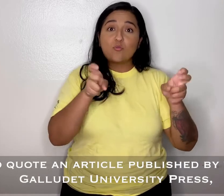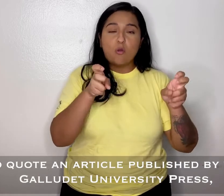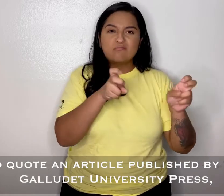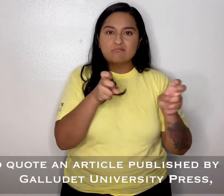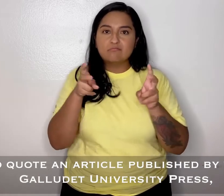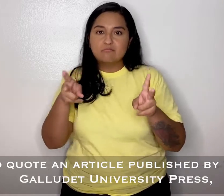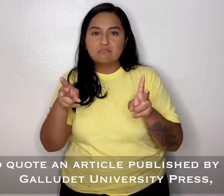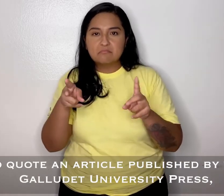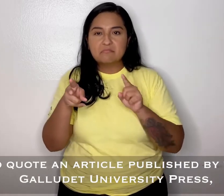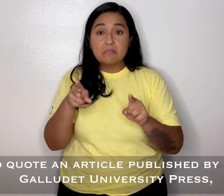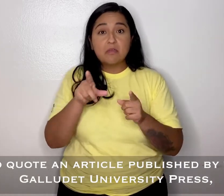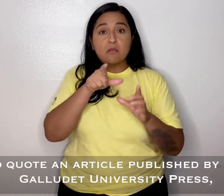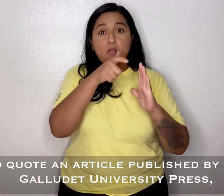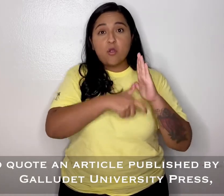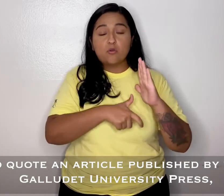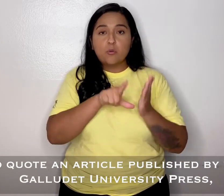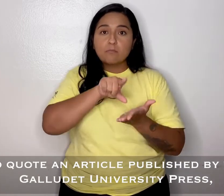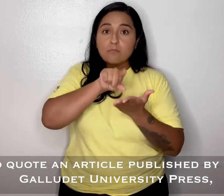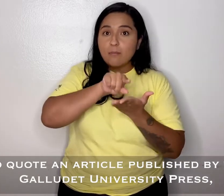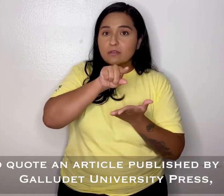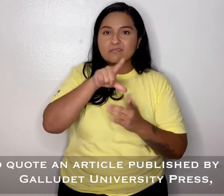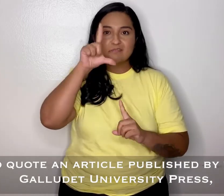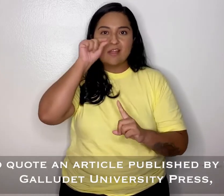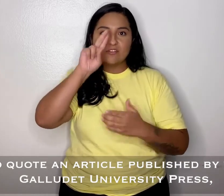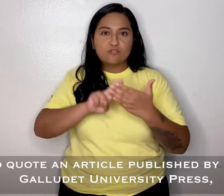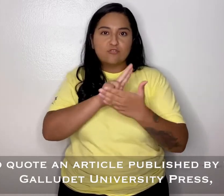To quote an article published by the Gallaudet University Press.